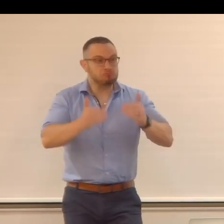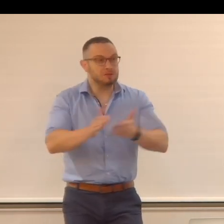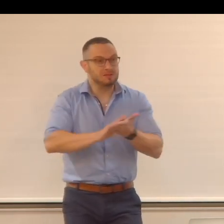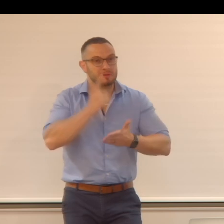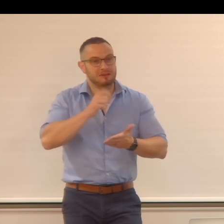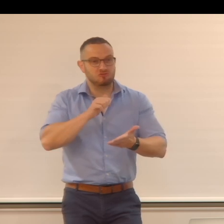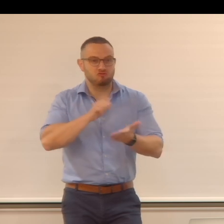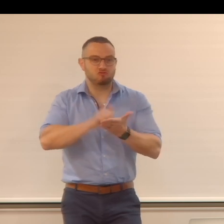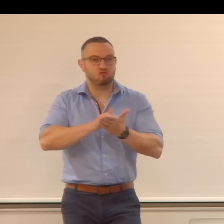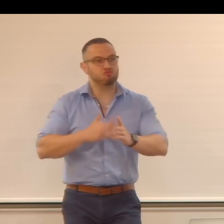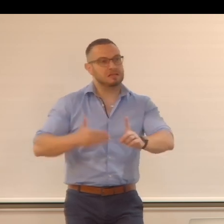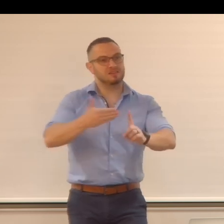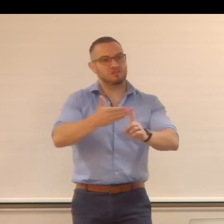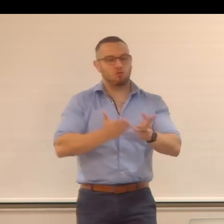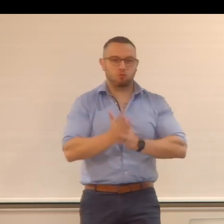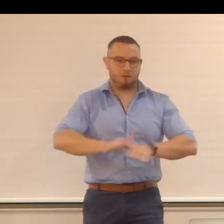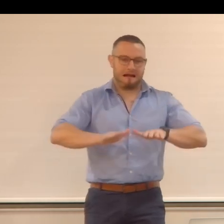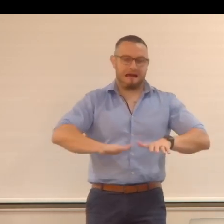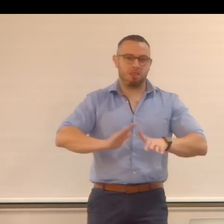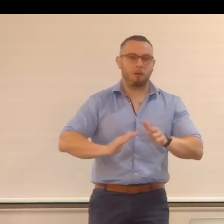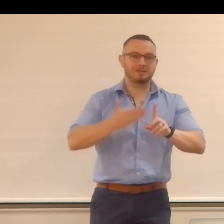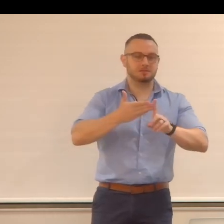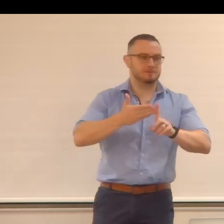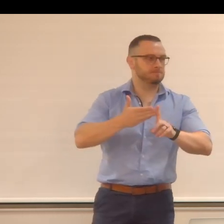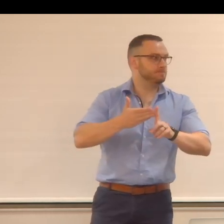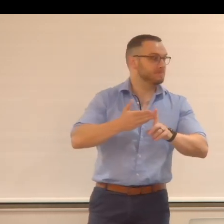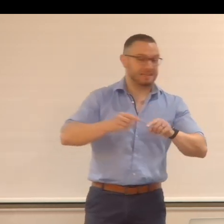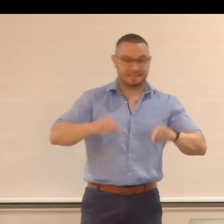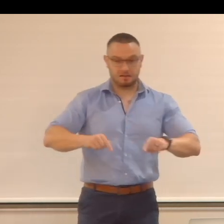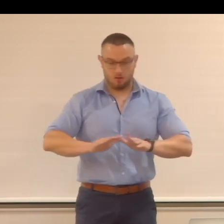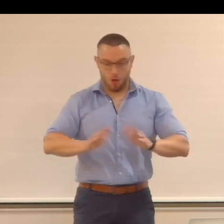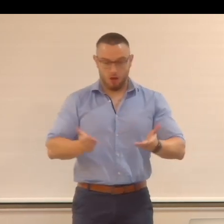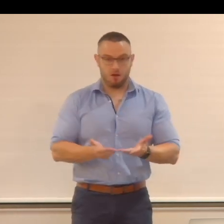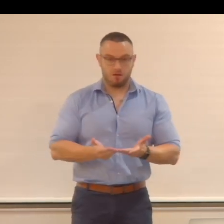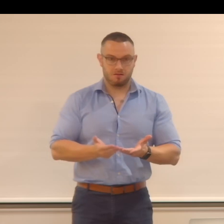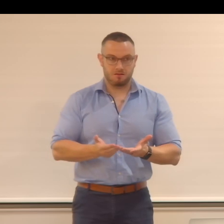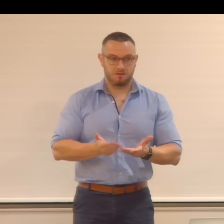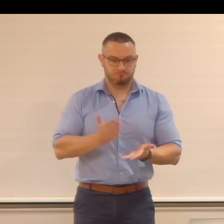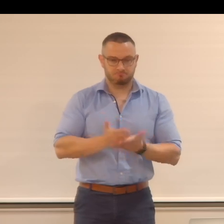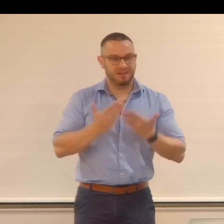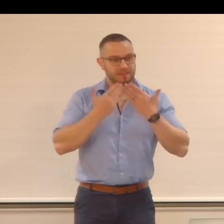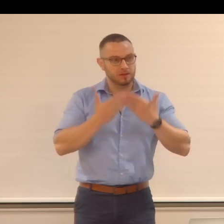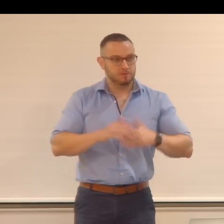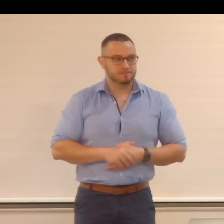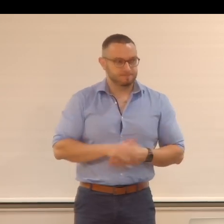the right direction for analog missions here on earth and beyond. Thank you.